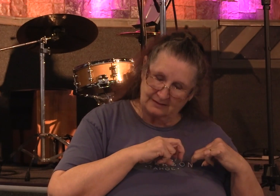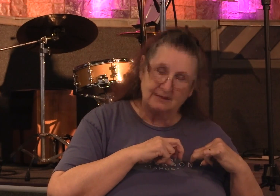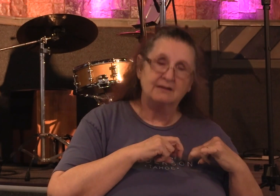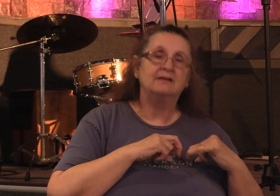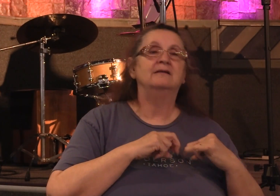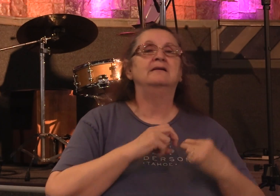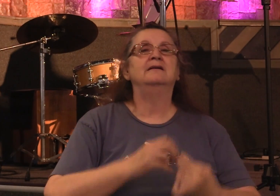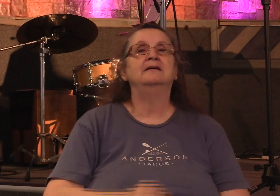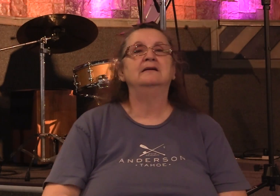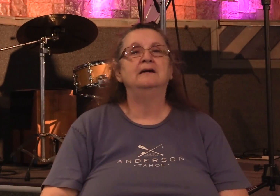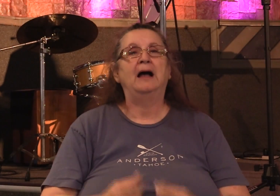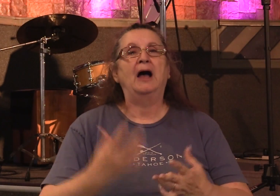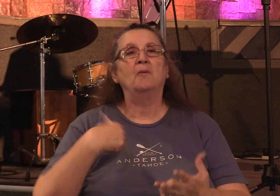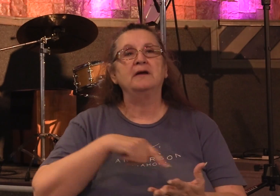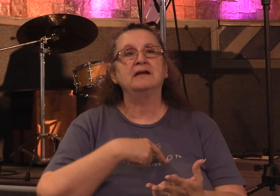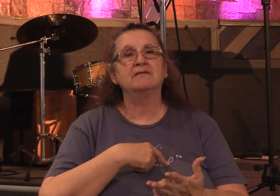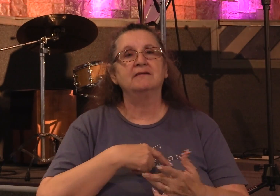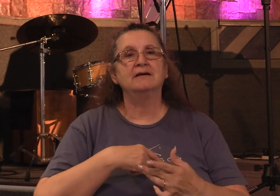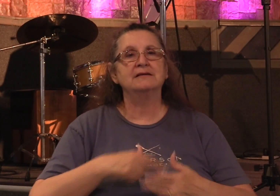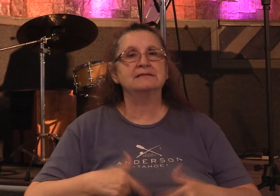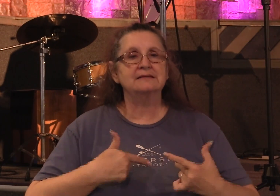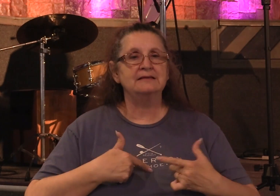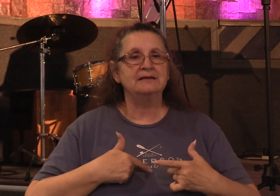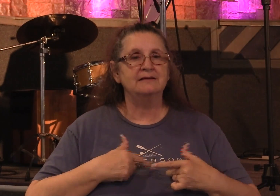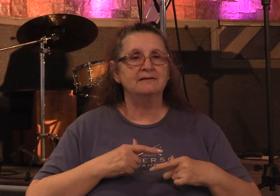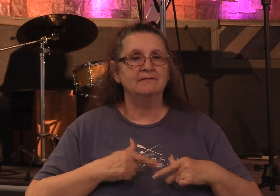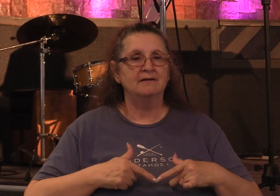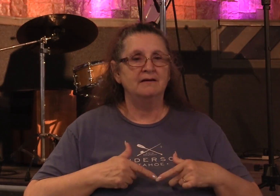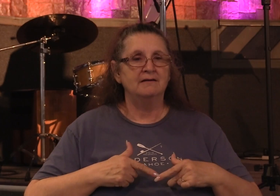how many of us live a life different than we portray at church